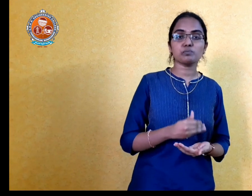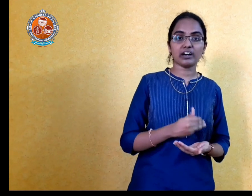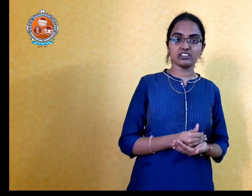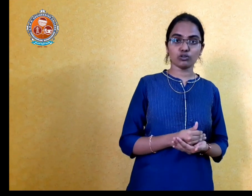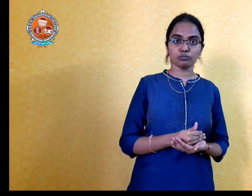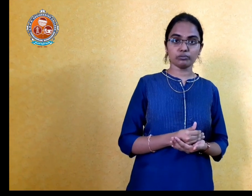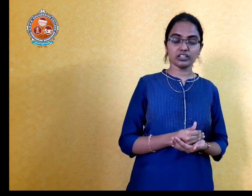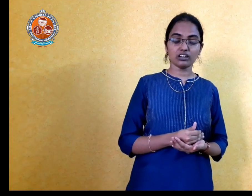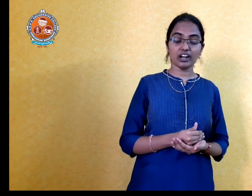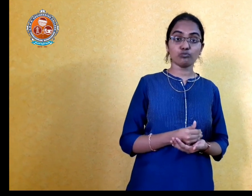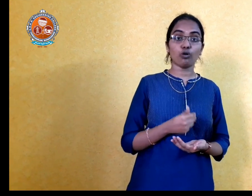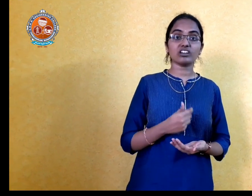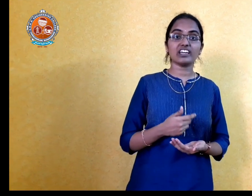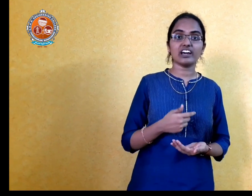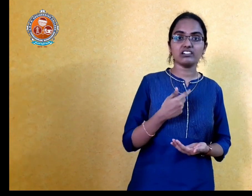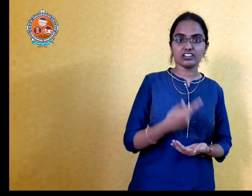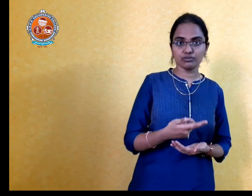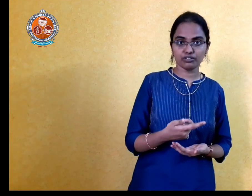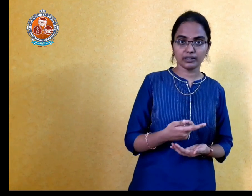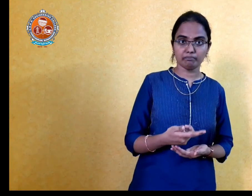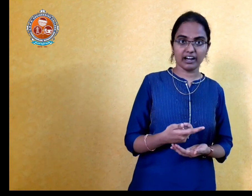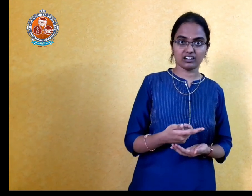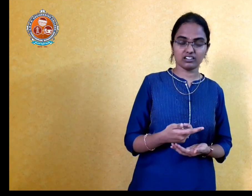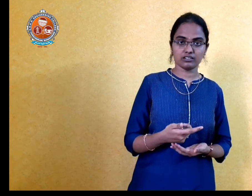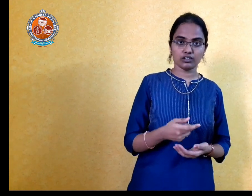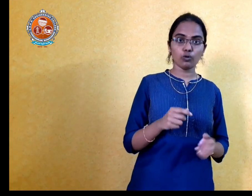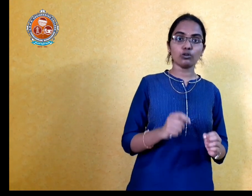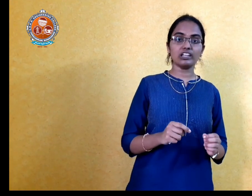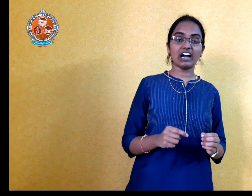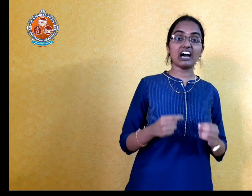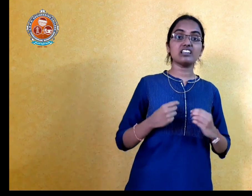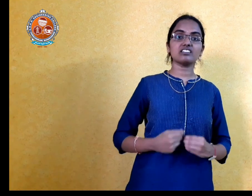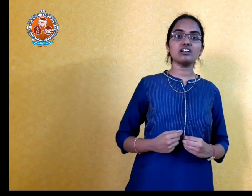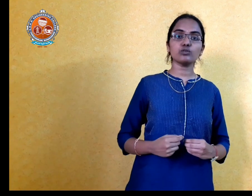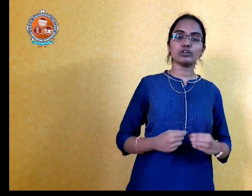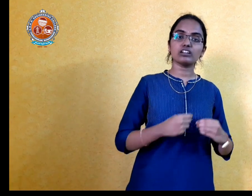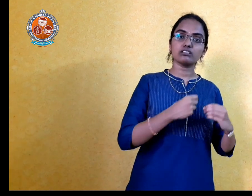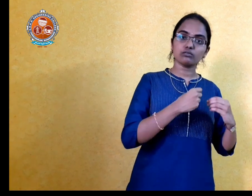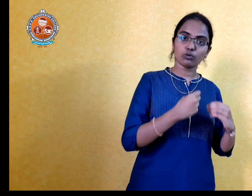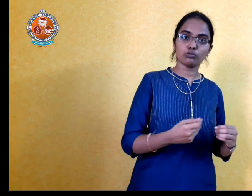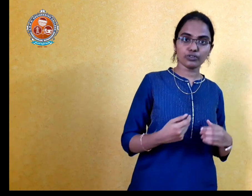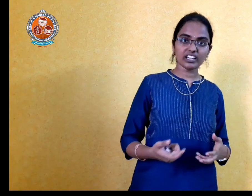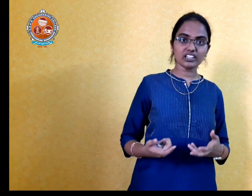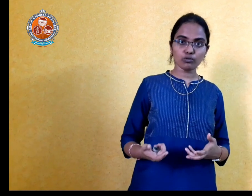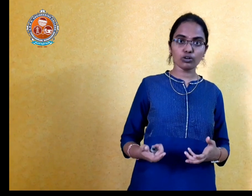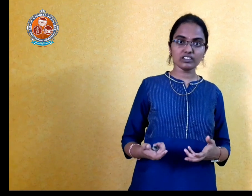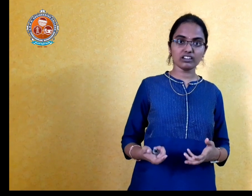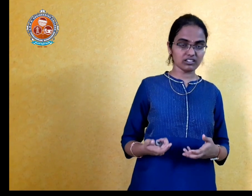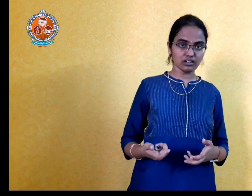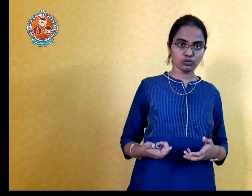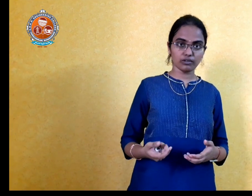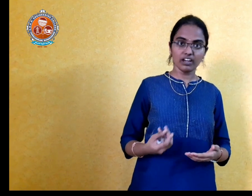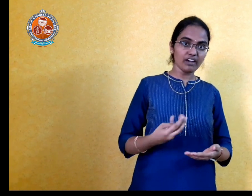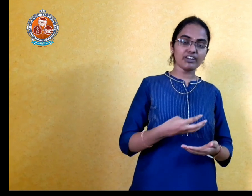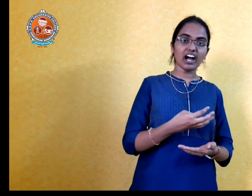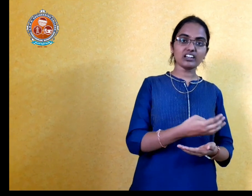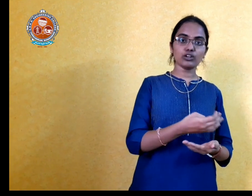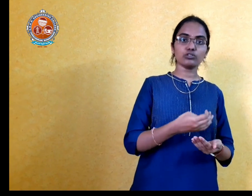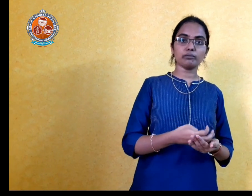money on me and what can I return for them back only a result will we can give only the result to them we can't give them